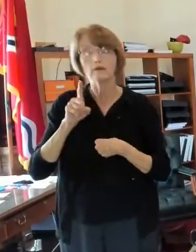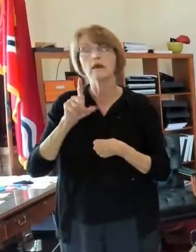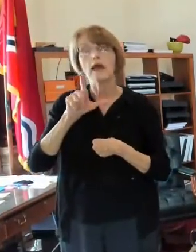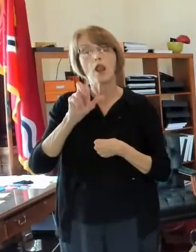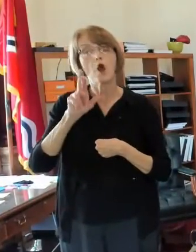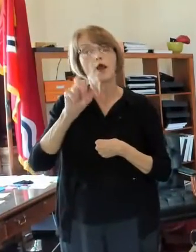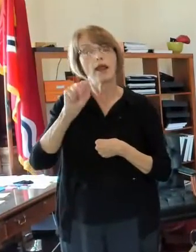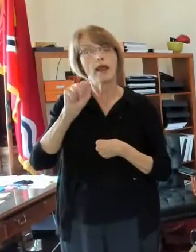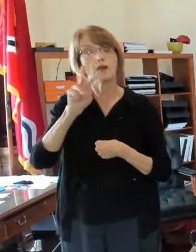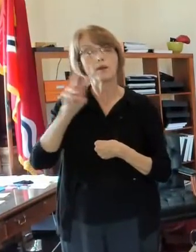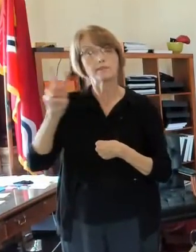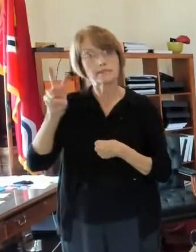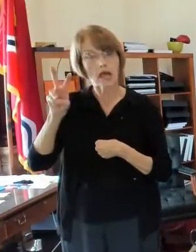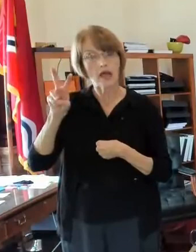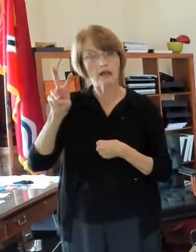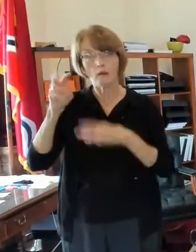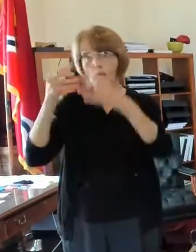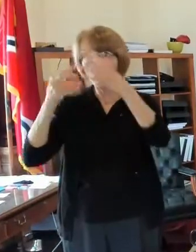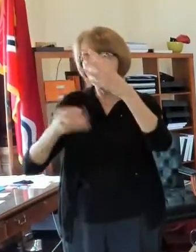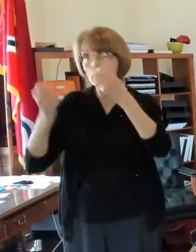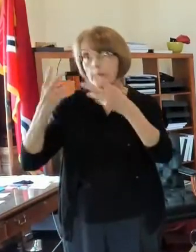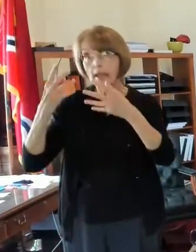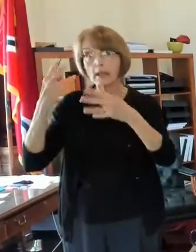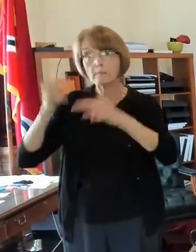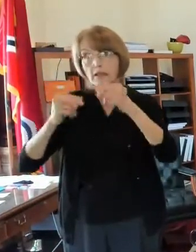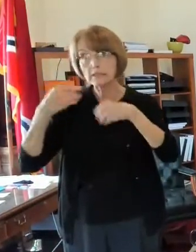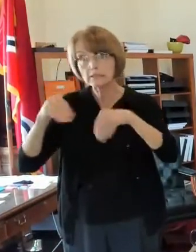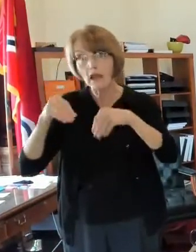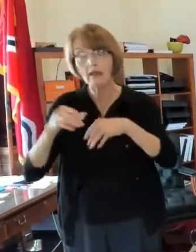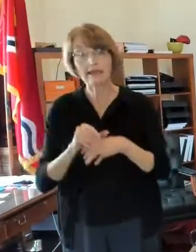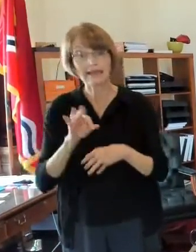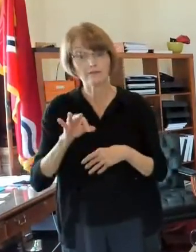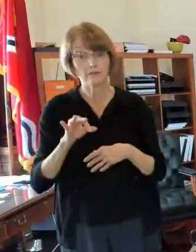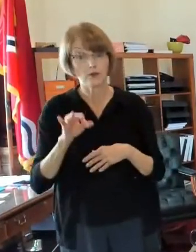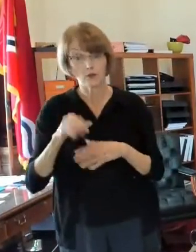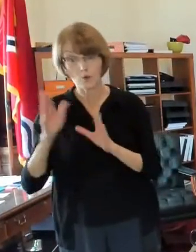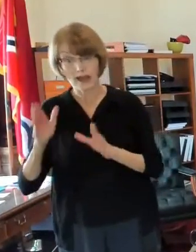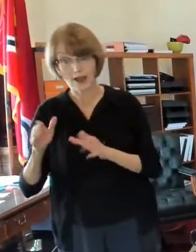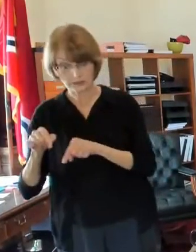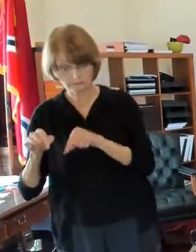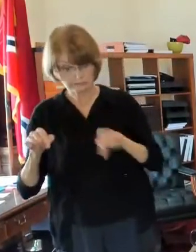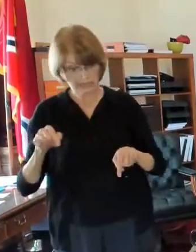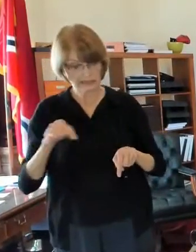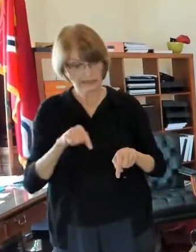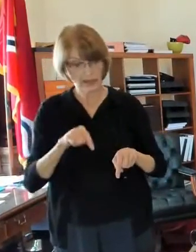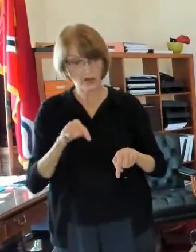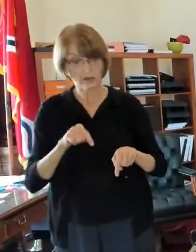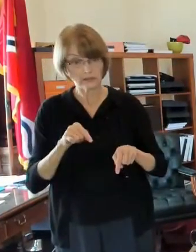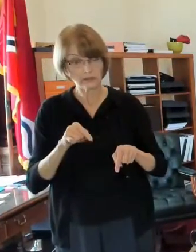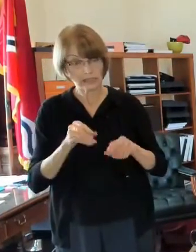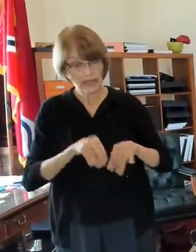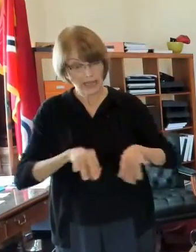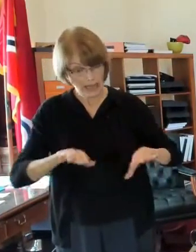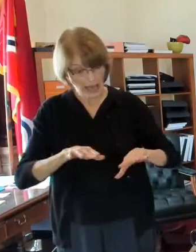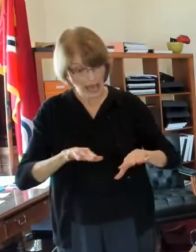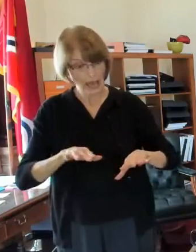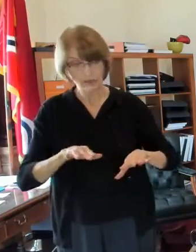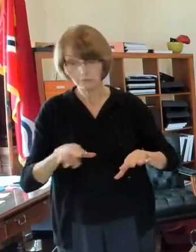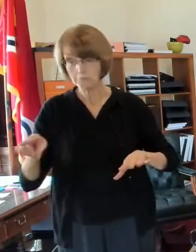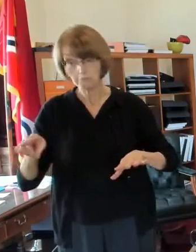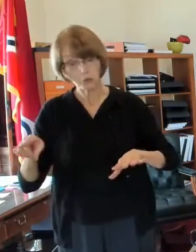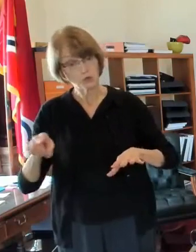buildings for sale if you live next door to a vacant lot that's lra owned consider mowing it for two years and then you'll own it